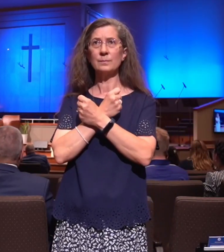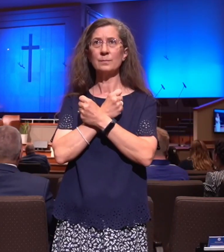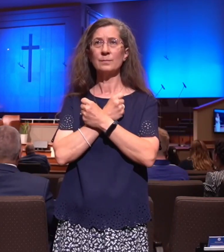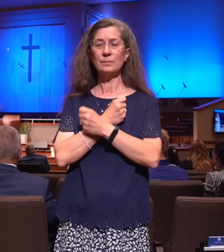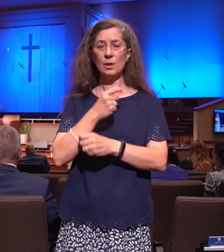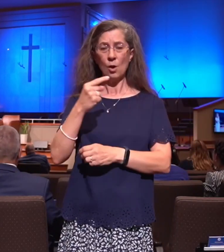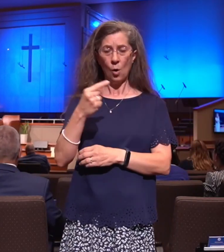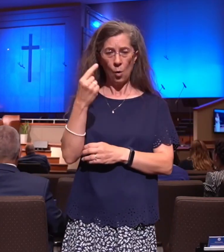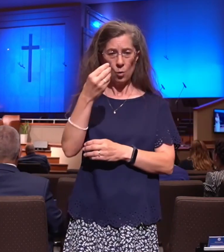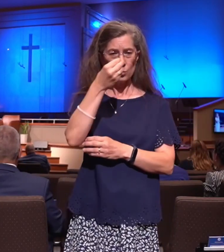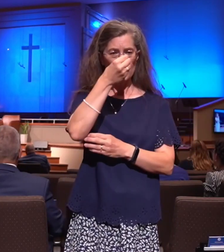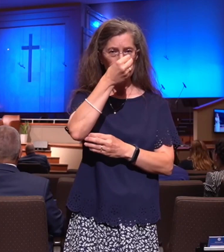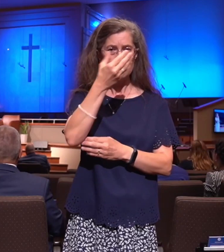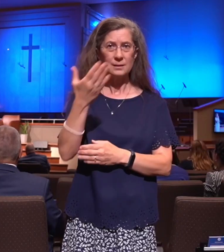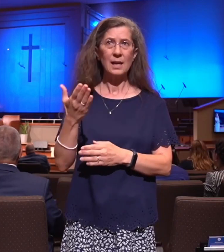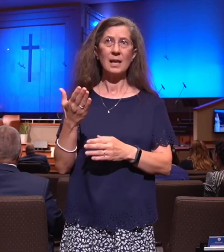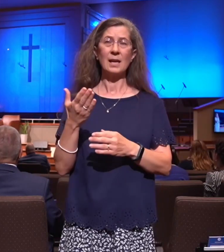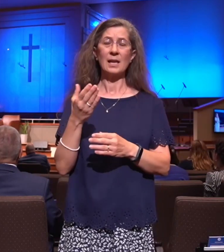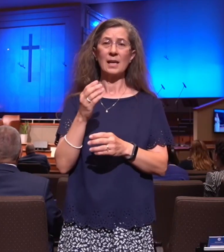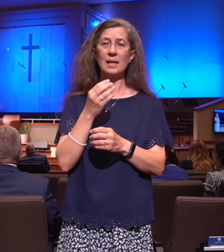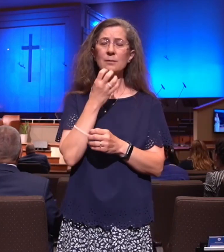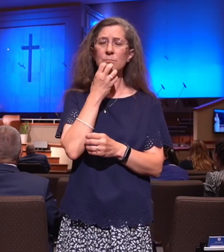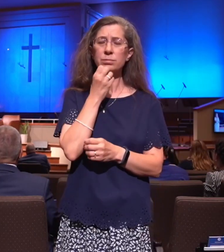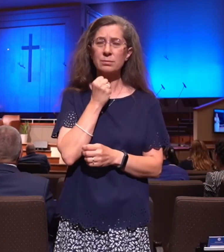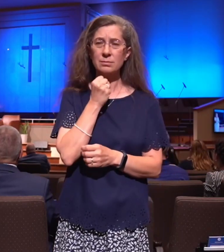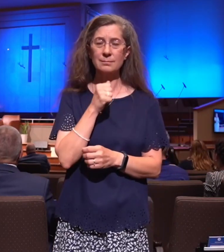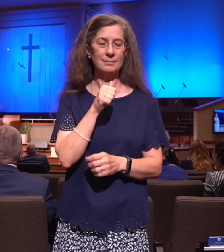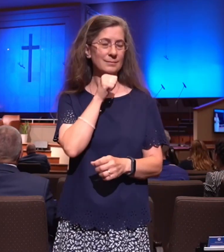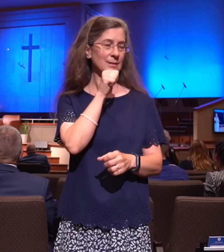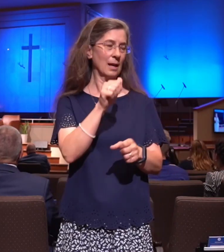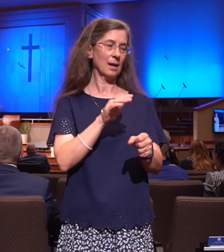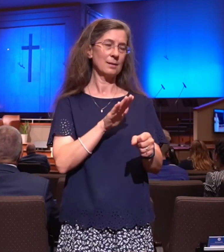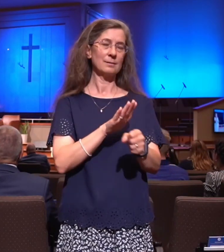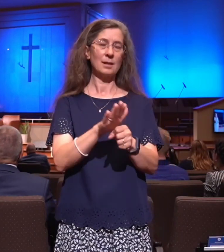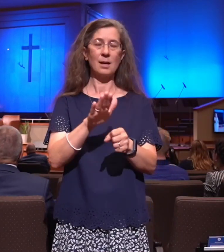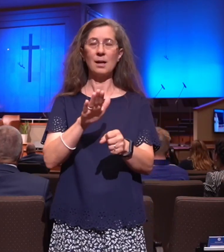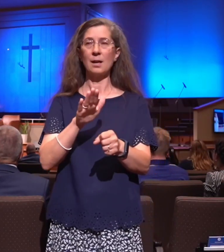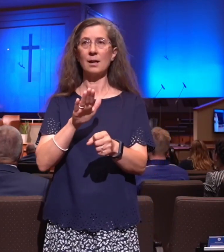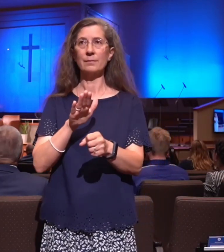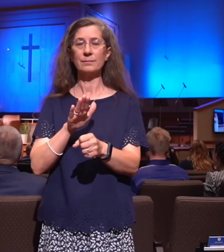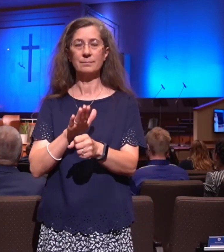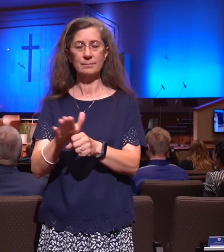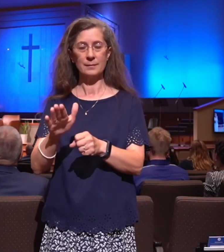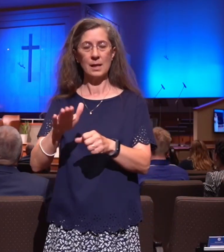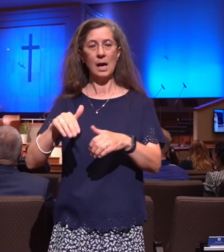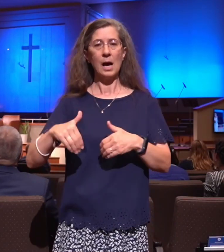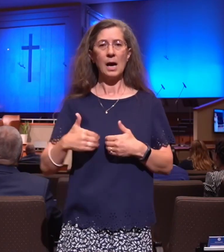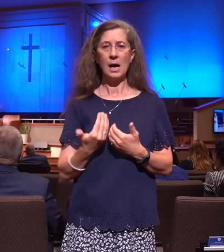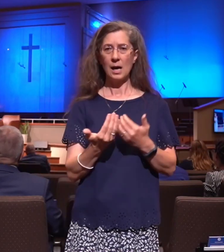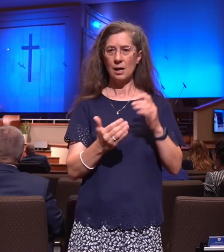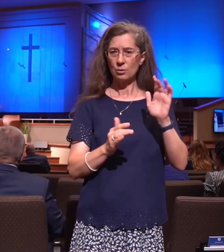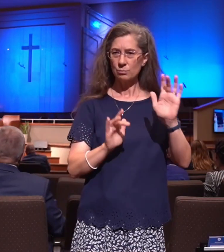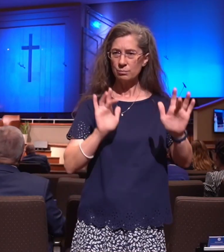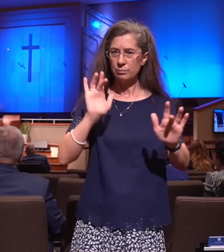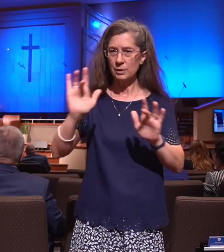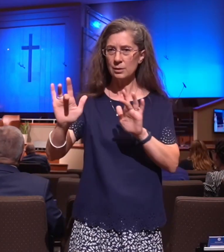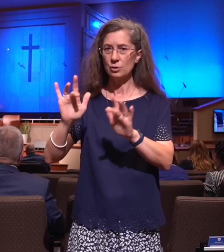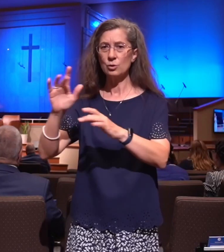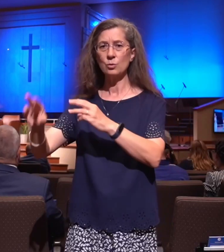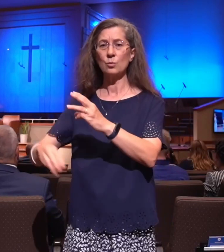we care will never be enough How can we reach a